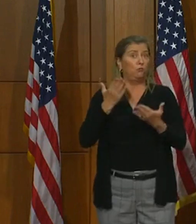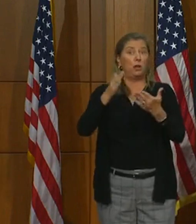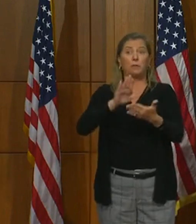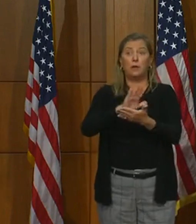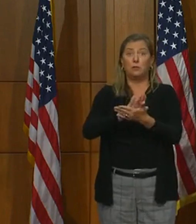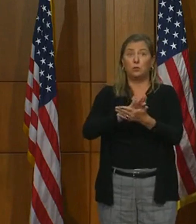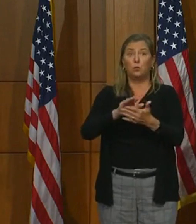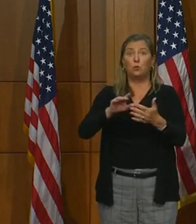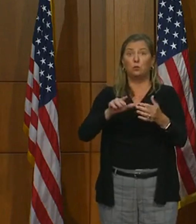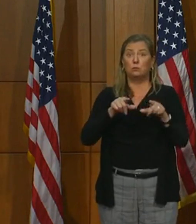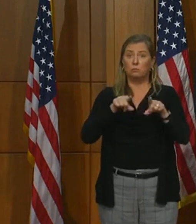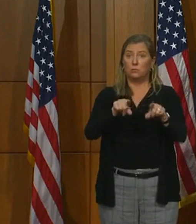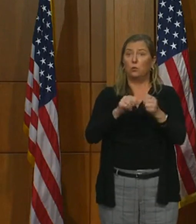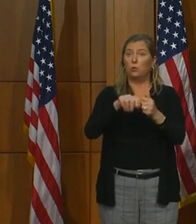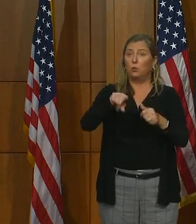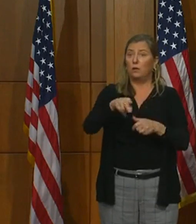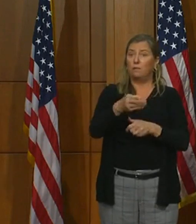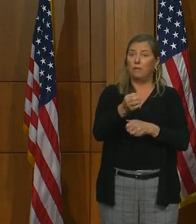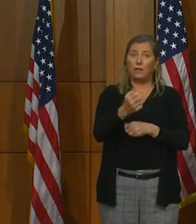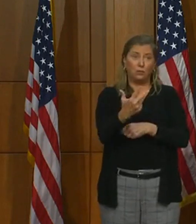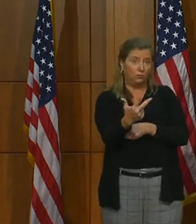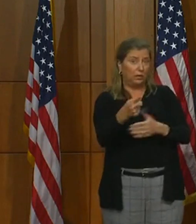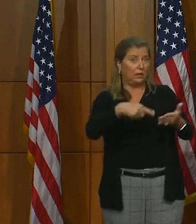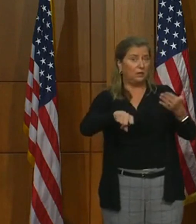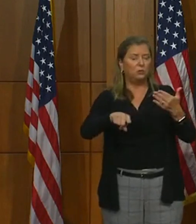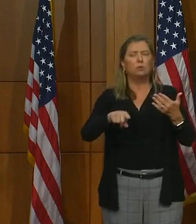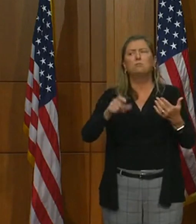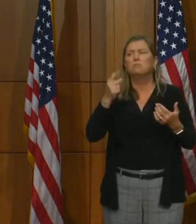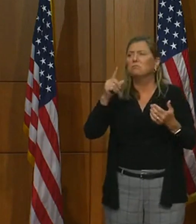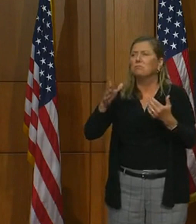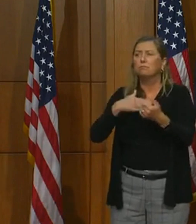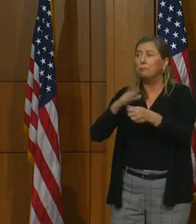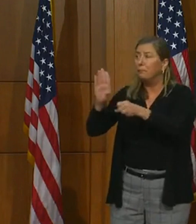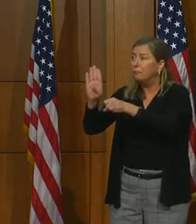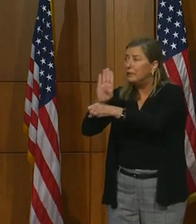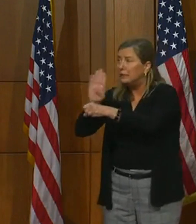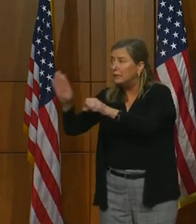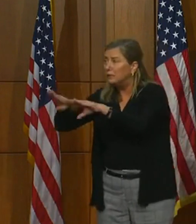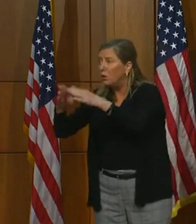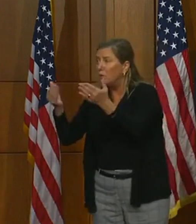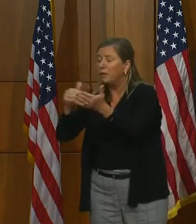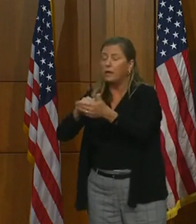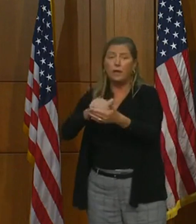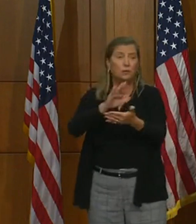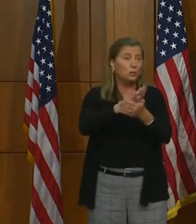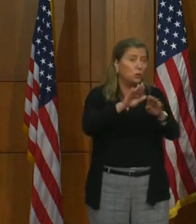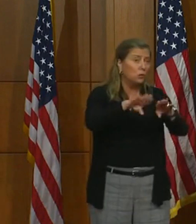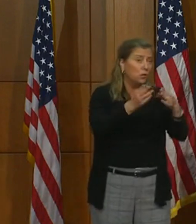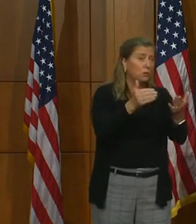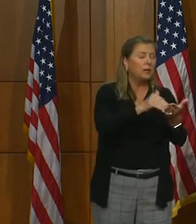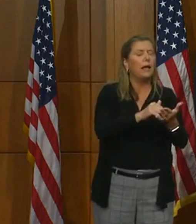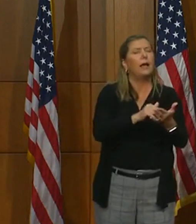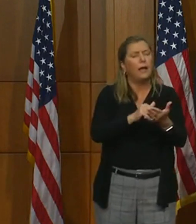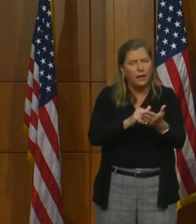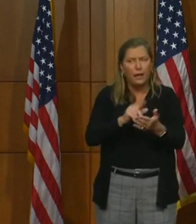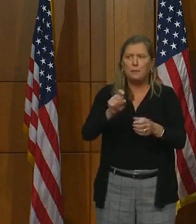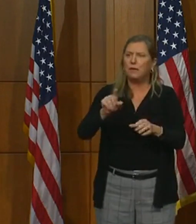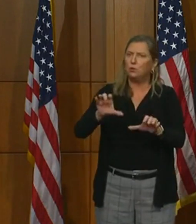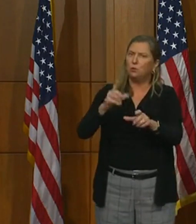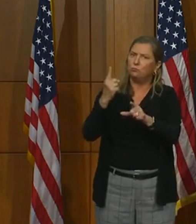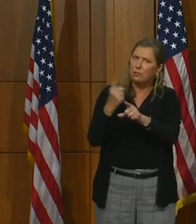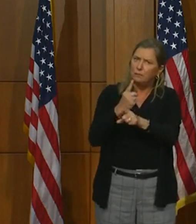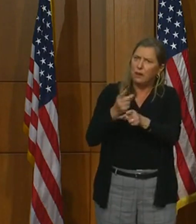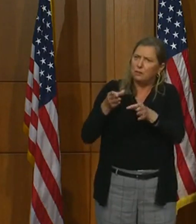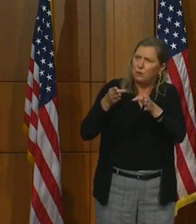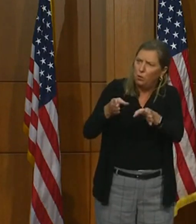And I will say all of this in terms of reopening, whether it's businesses or schools, are predicated on doing so responsibly and